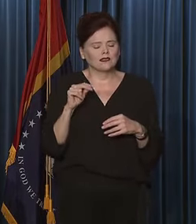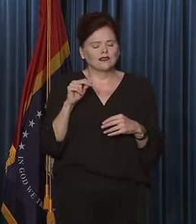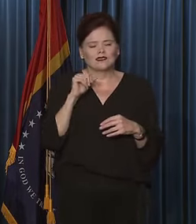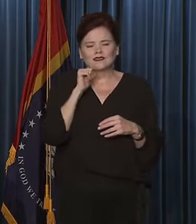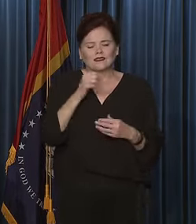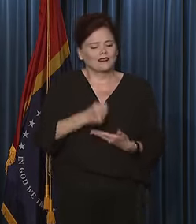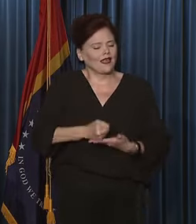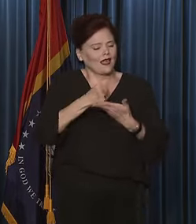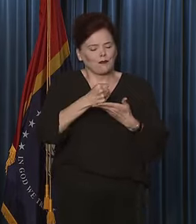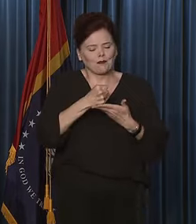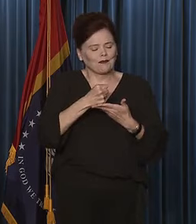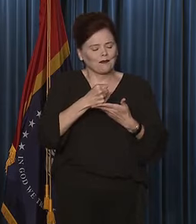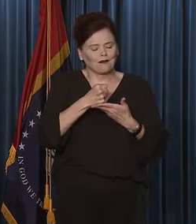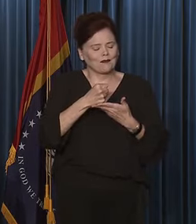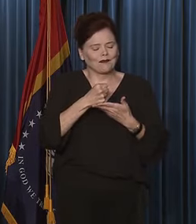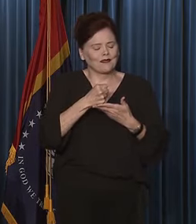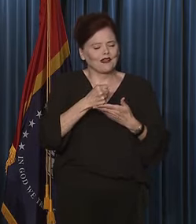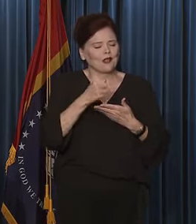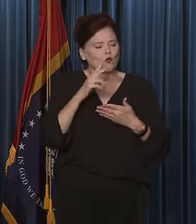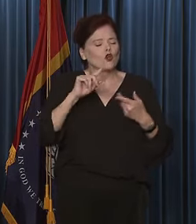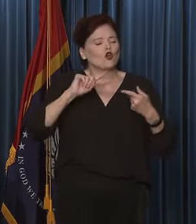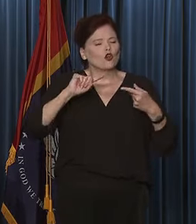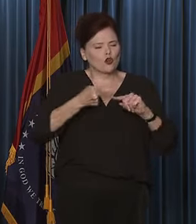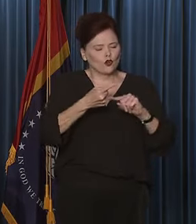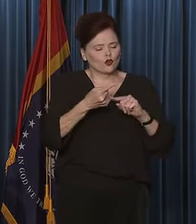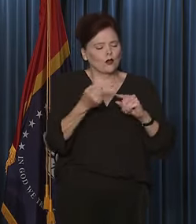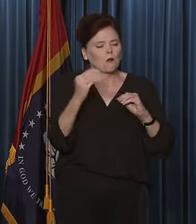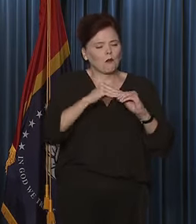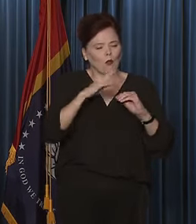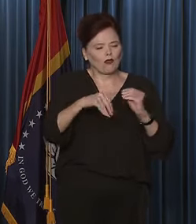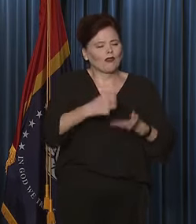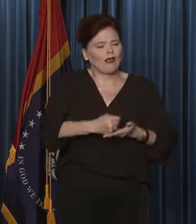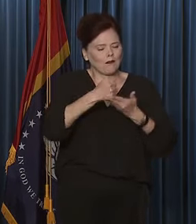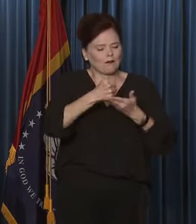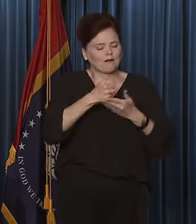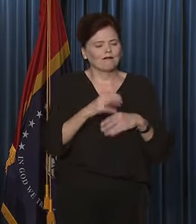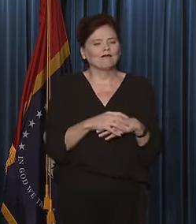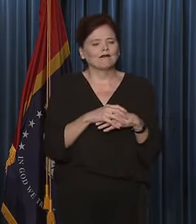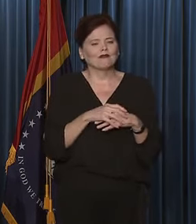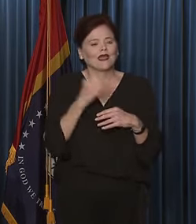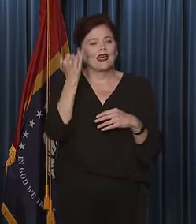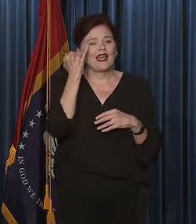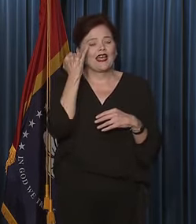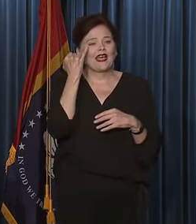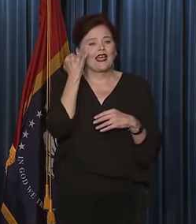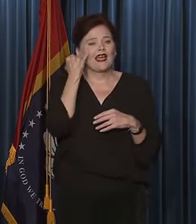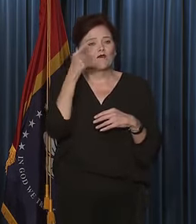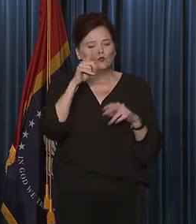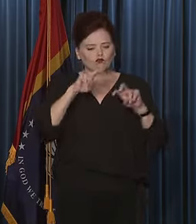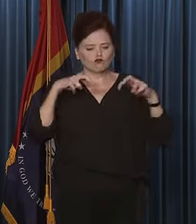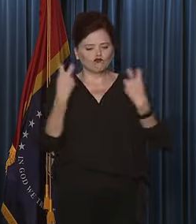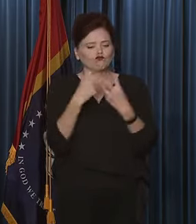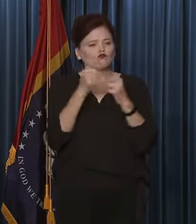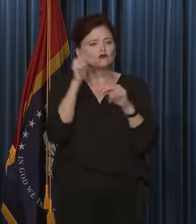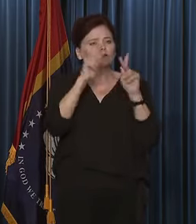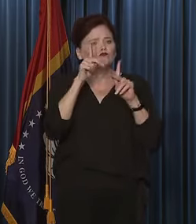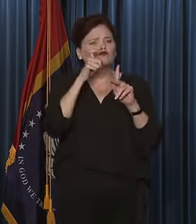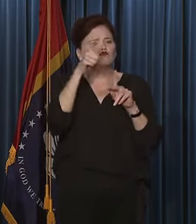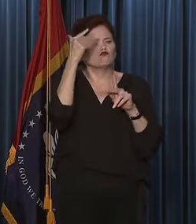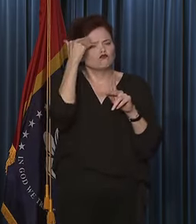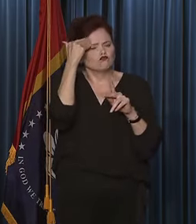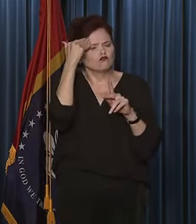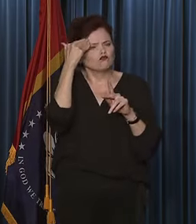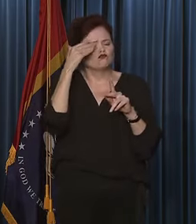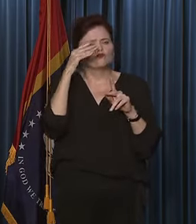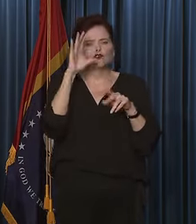very little good. In fact, I would argue it probably does more harm than good. But if you sit down with your peer group, the people you go to church with,